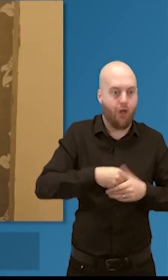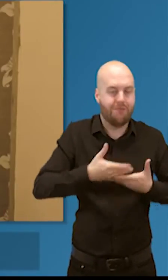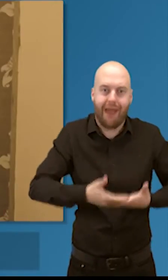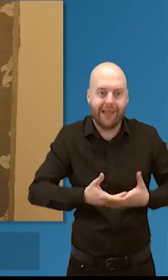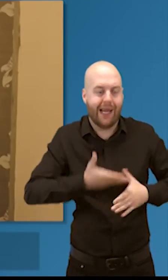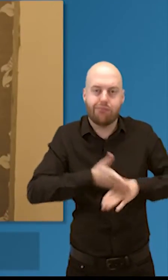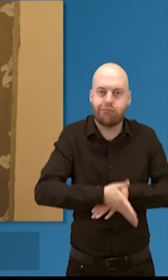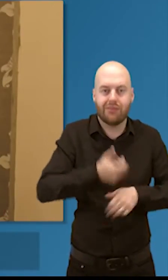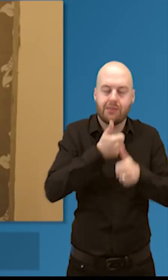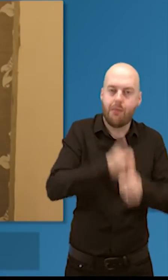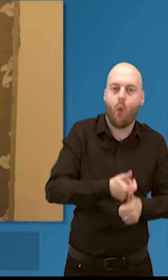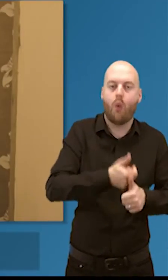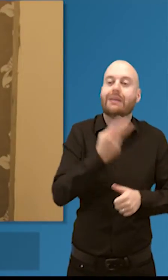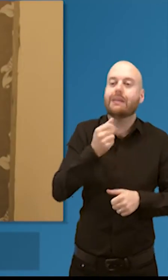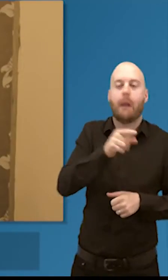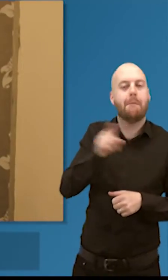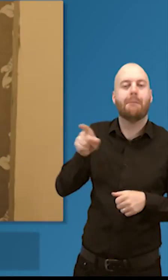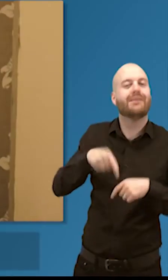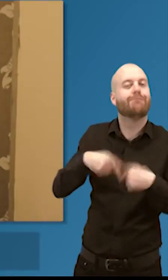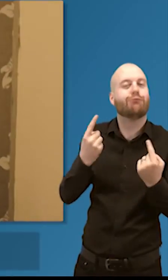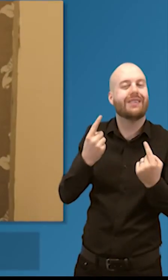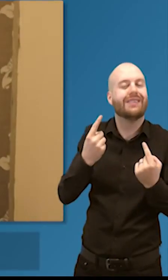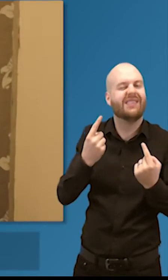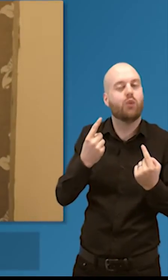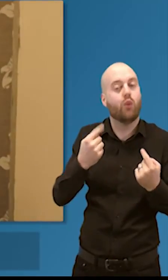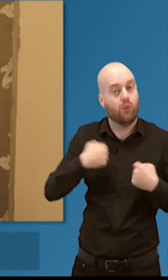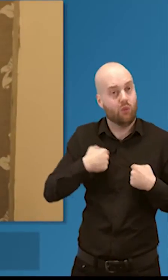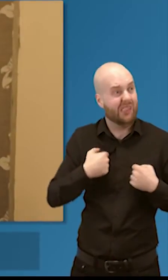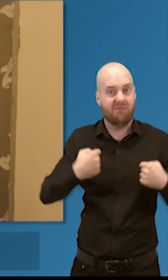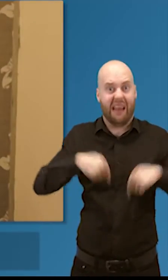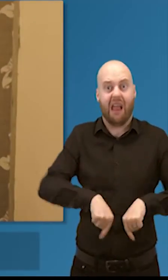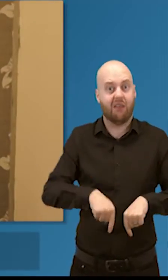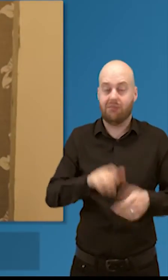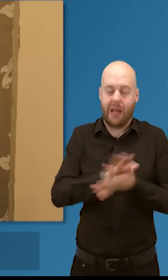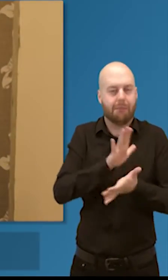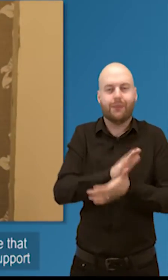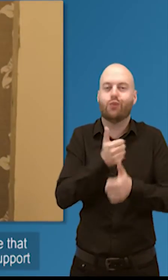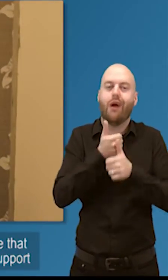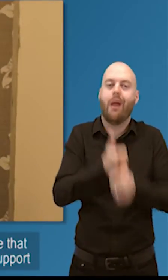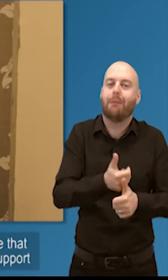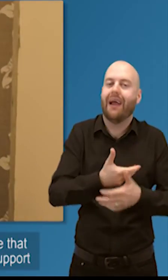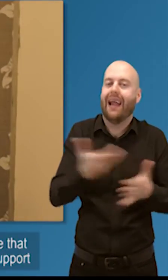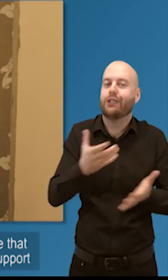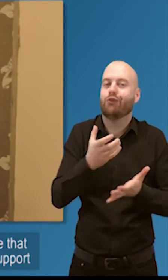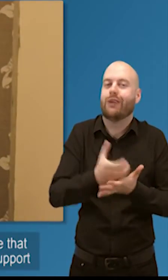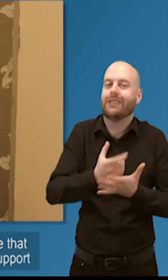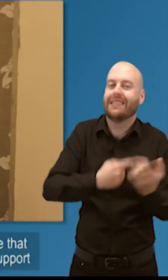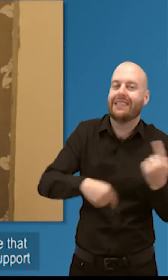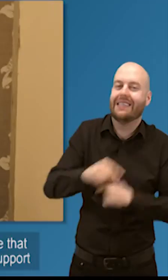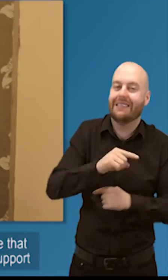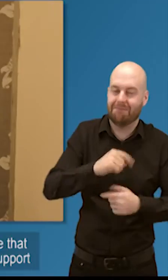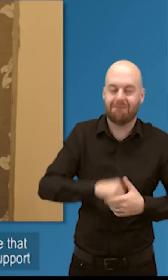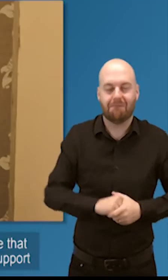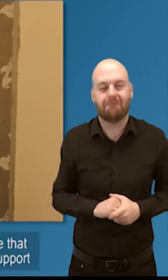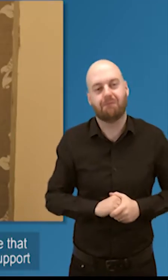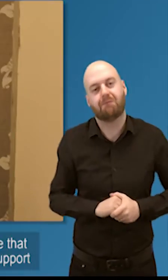lend a hand as well as to do the rest of the breadth of our work. We work without fear or favour. As I say,